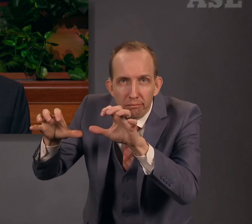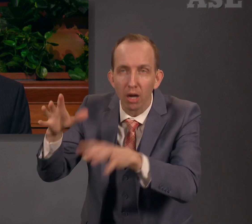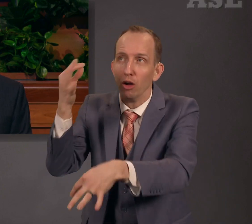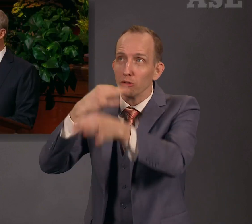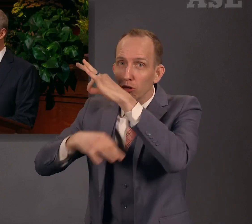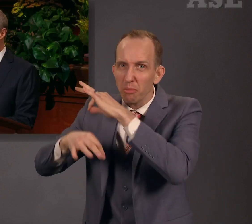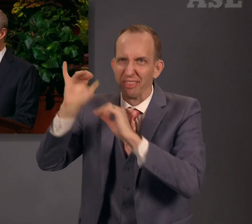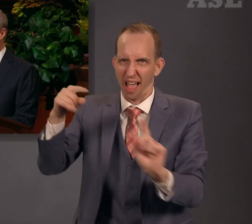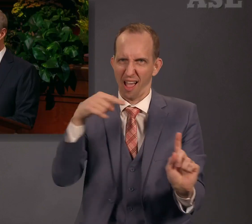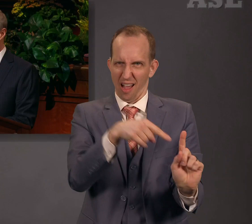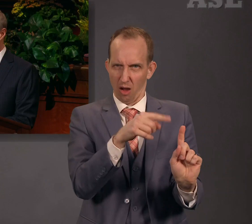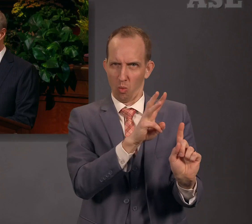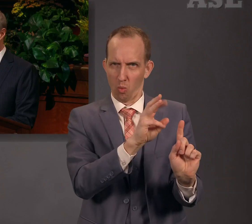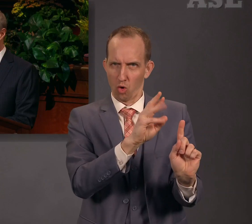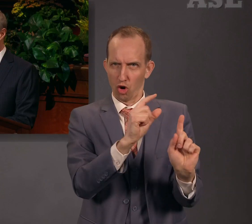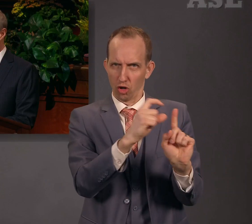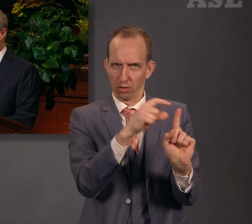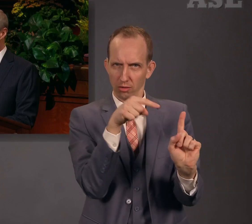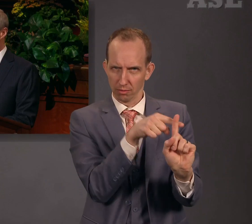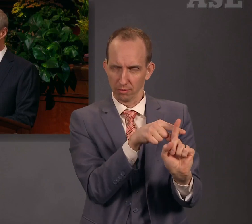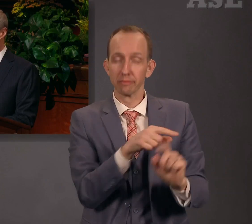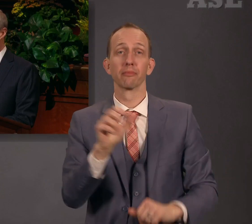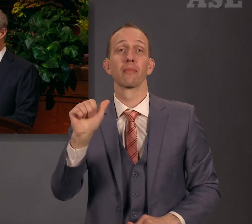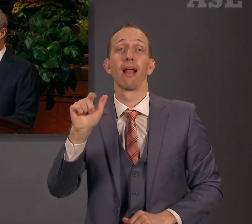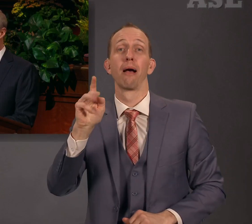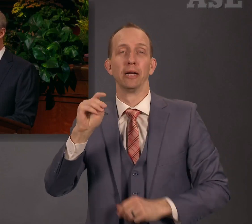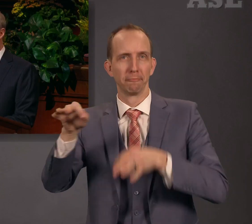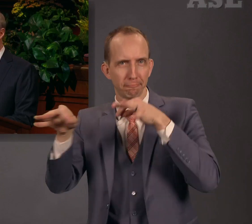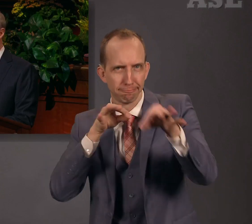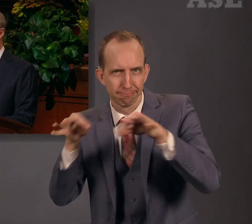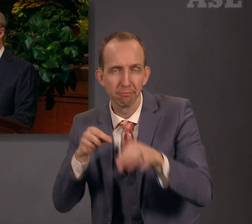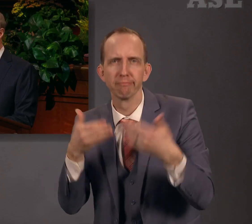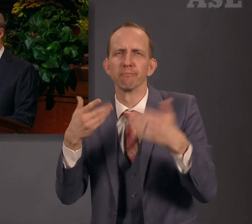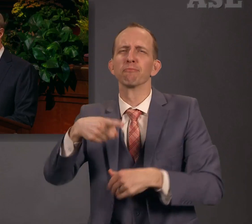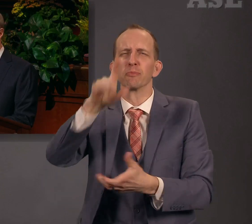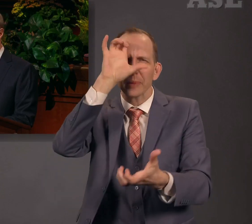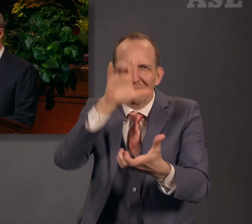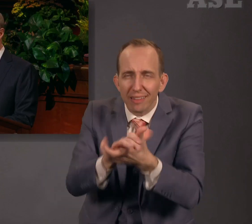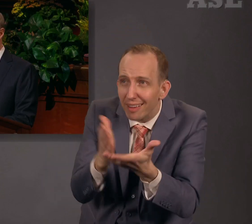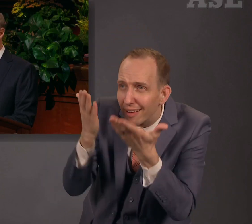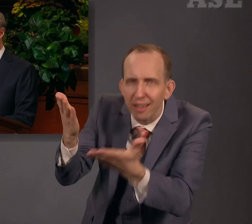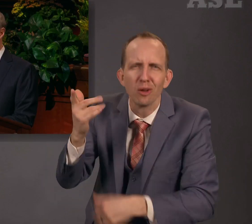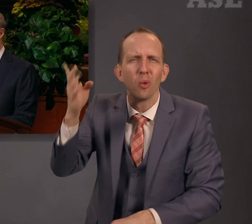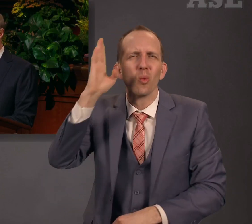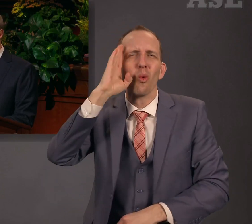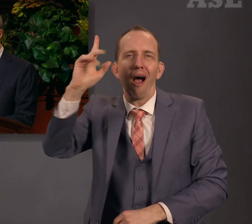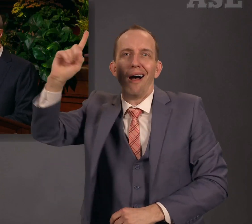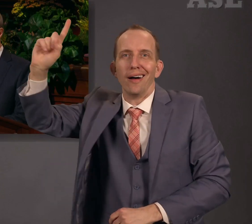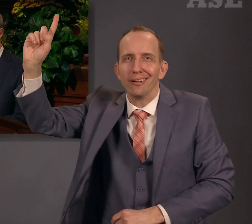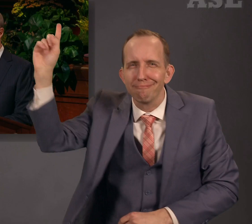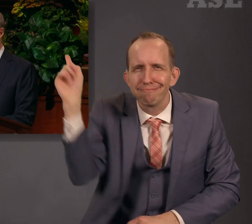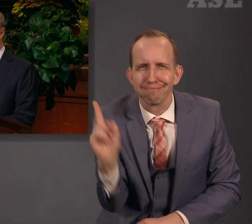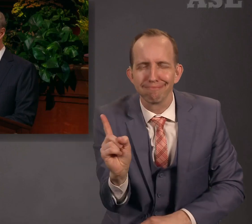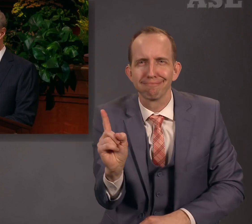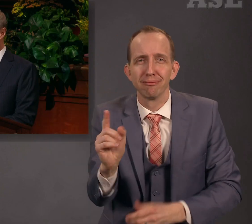Alma said, Begin to believe in the Son of God, that He will come to redeem His people,